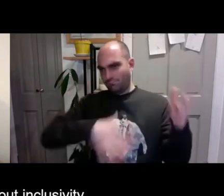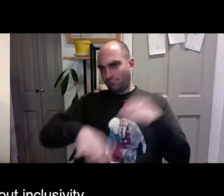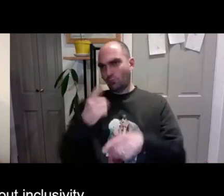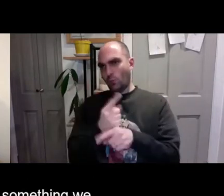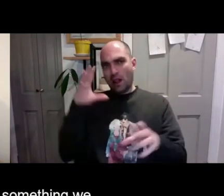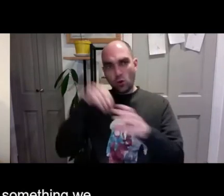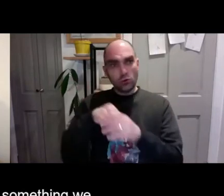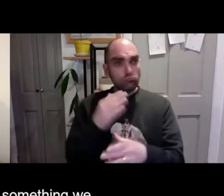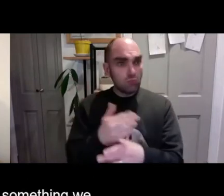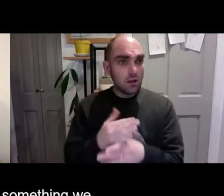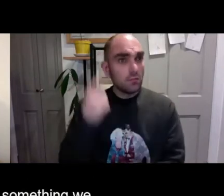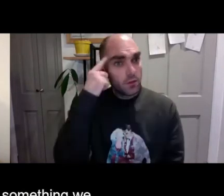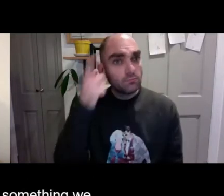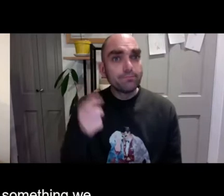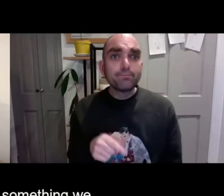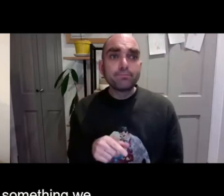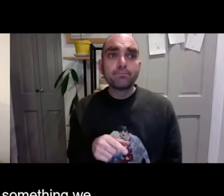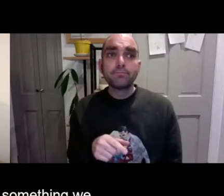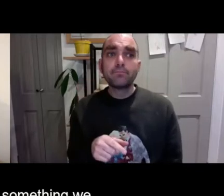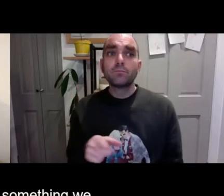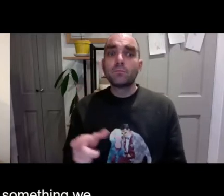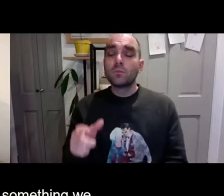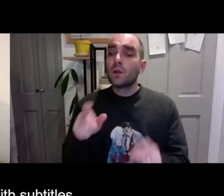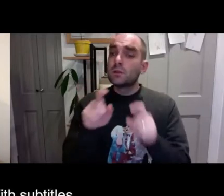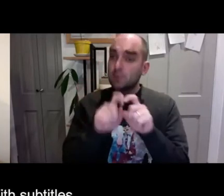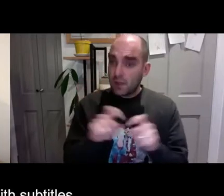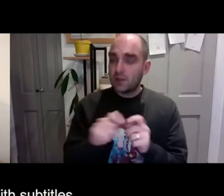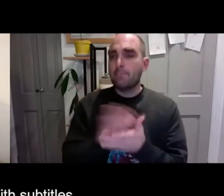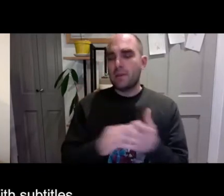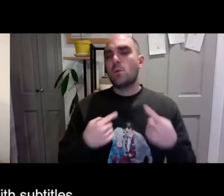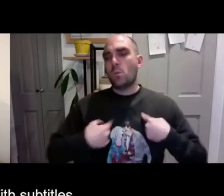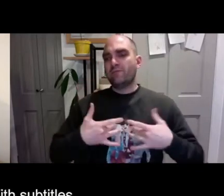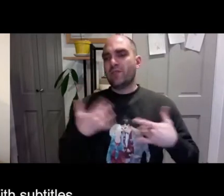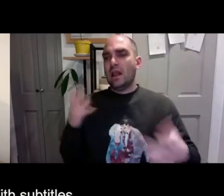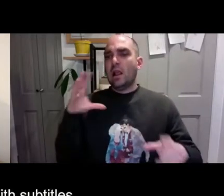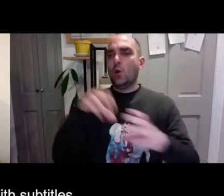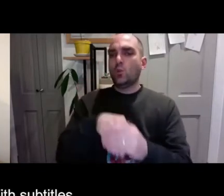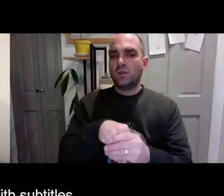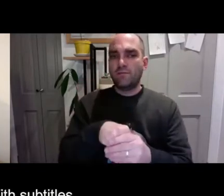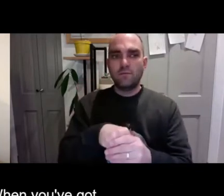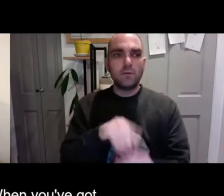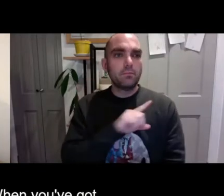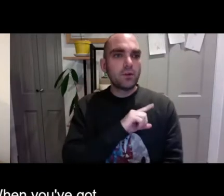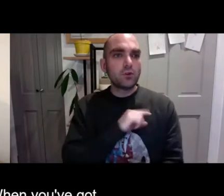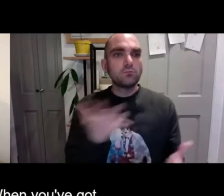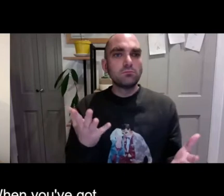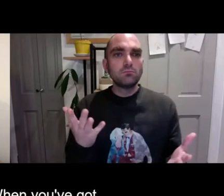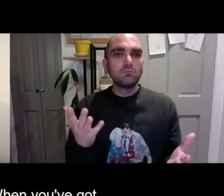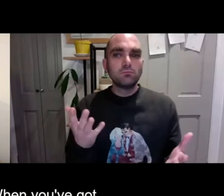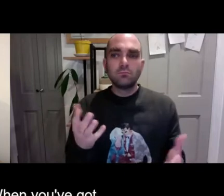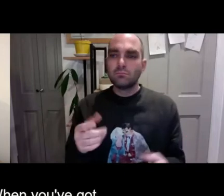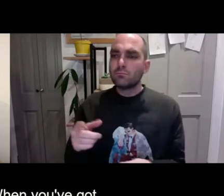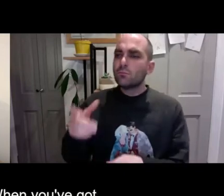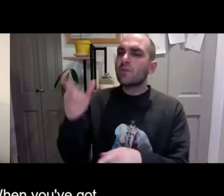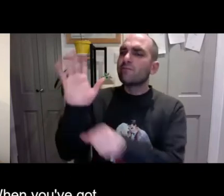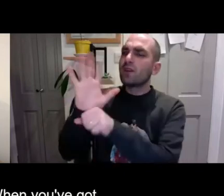Talking about inclusivity, as we all are tonight, I think that's something we definitely need to bear in mind. With subtitles, it makes everybody feel included.